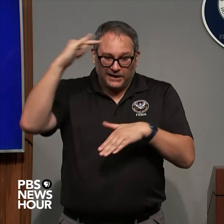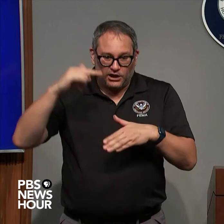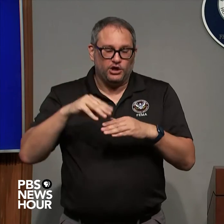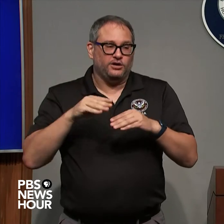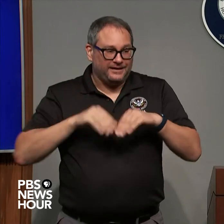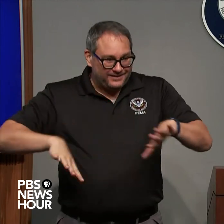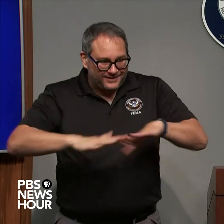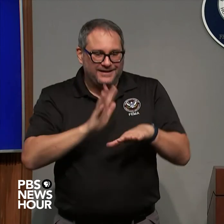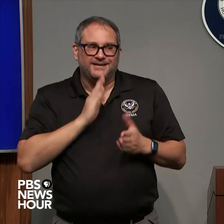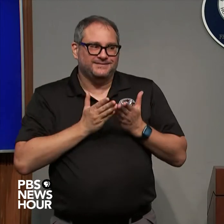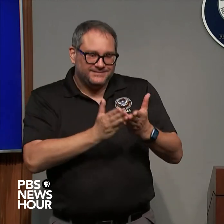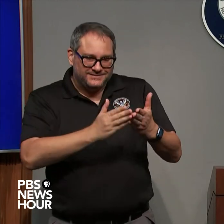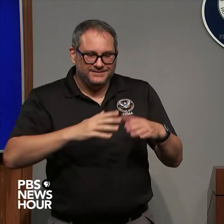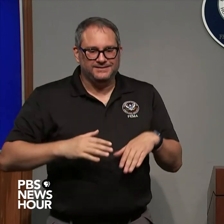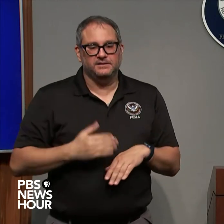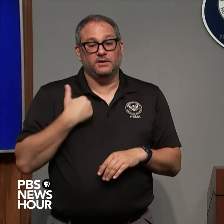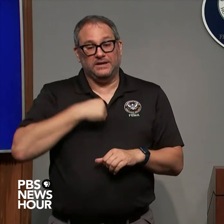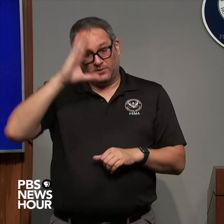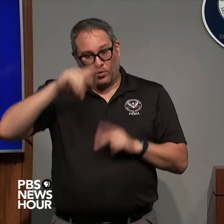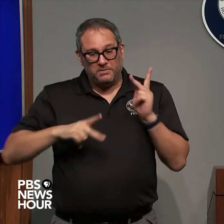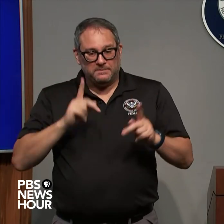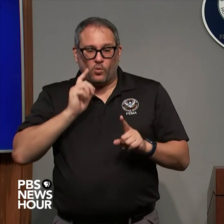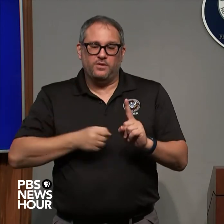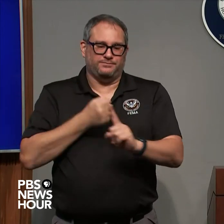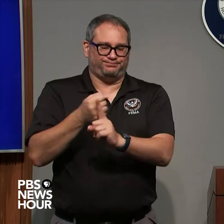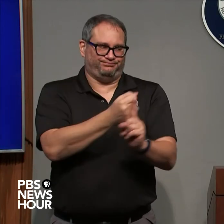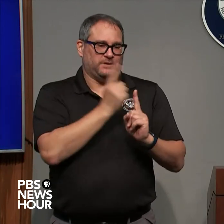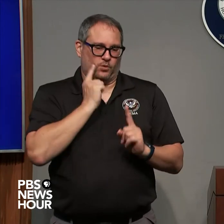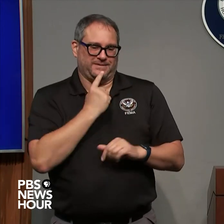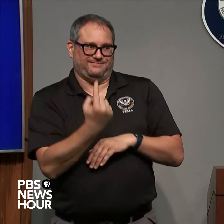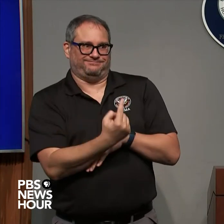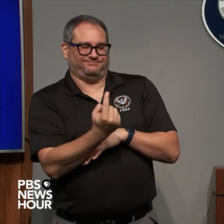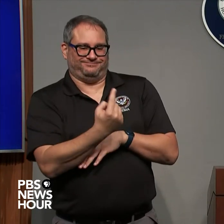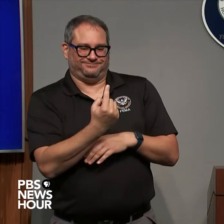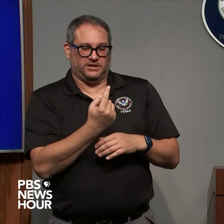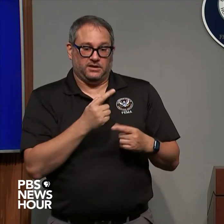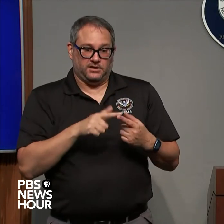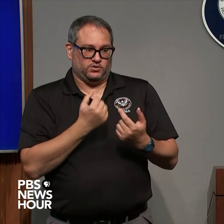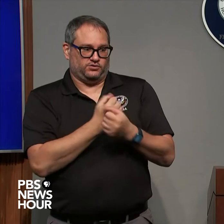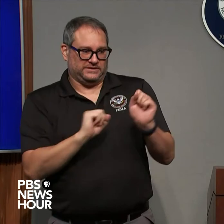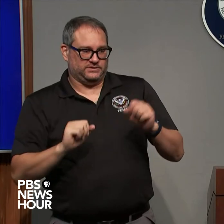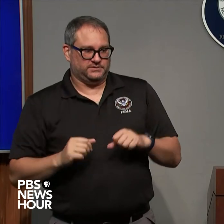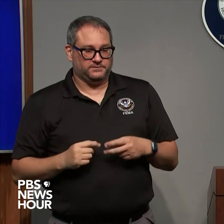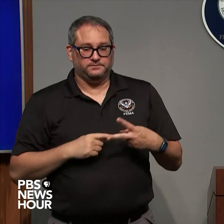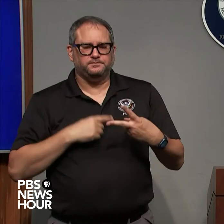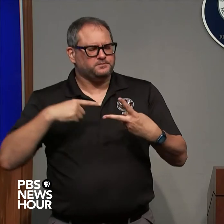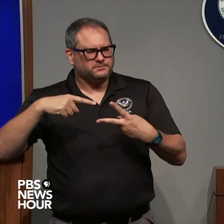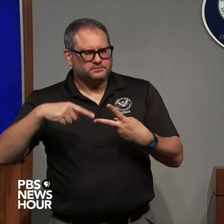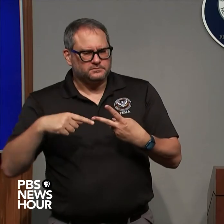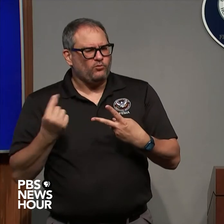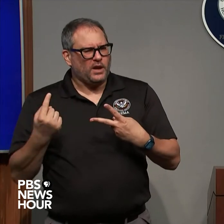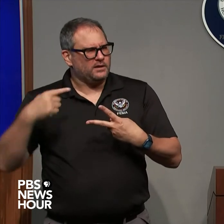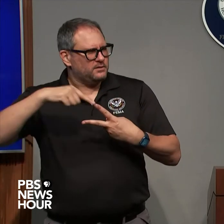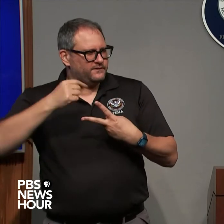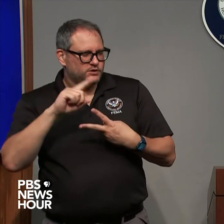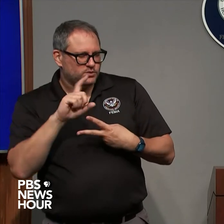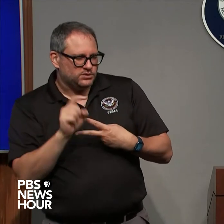people that have been impacted isolated and are going to need rescue um first part of your question again about whether you're still right yep